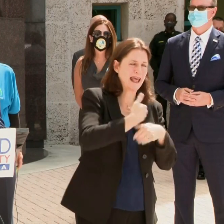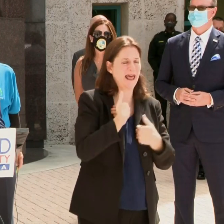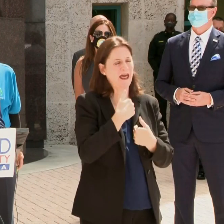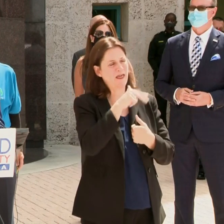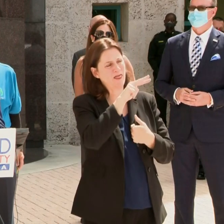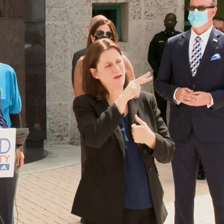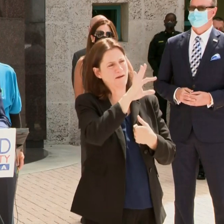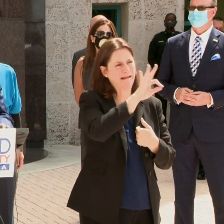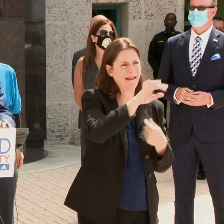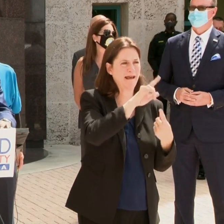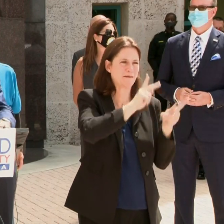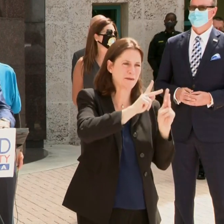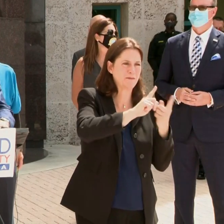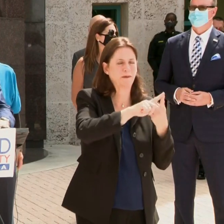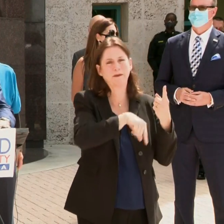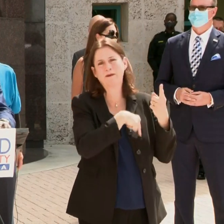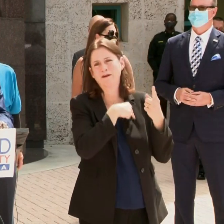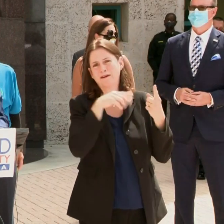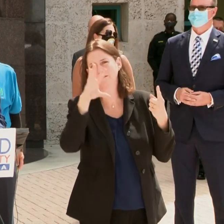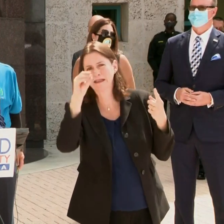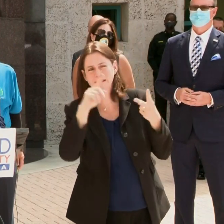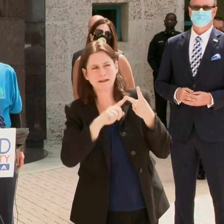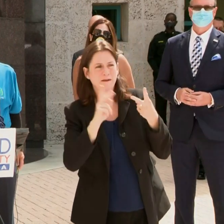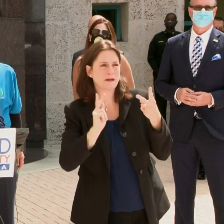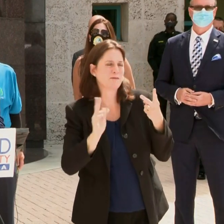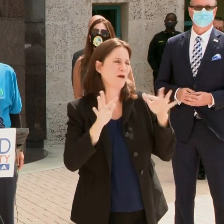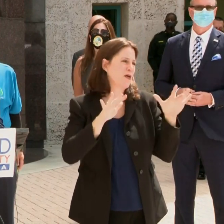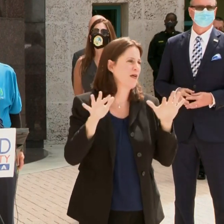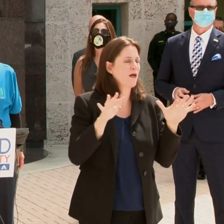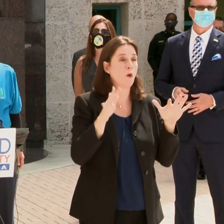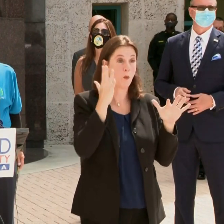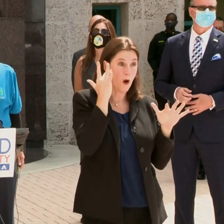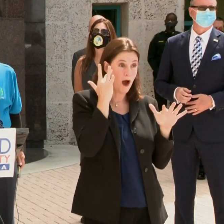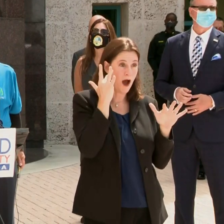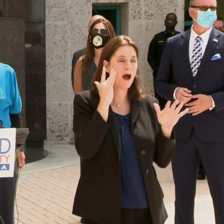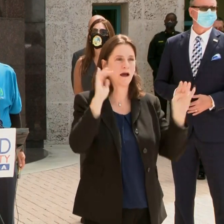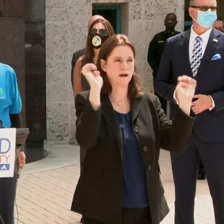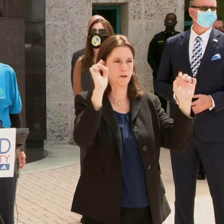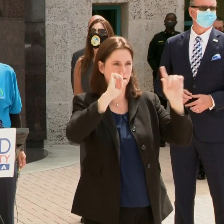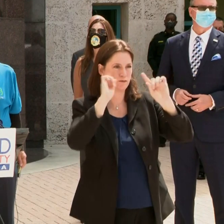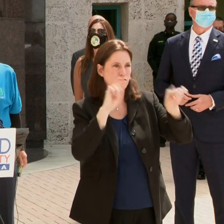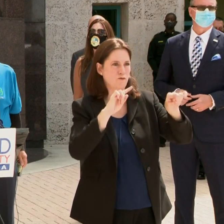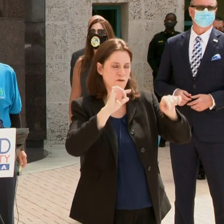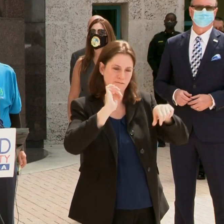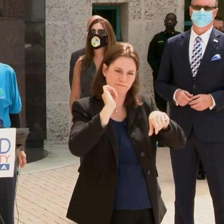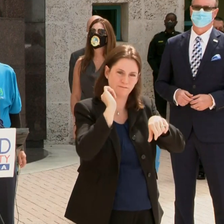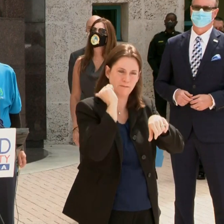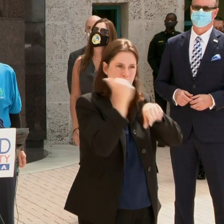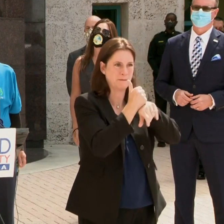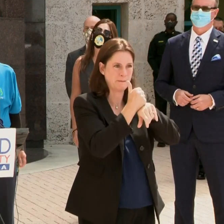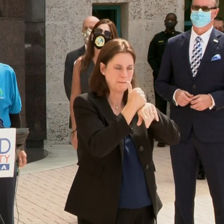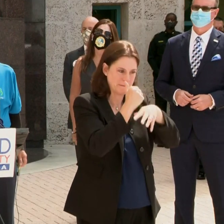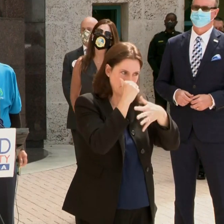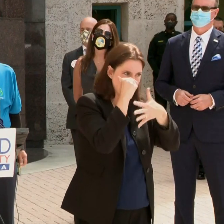and that was because of the emergency orders that we issued